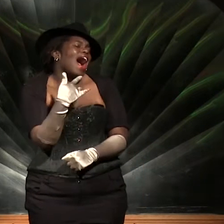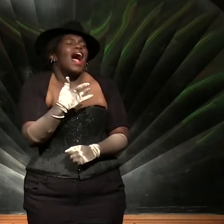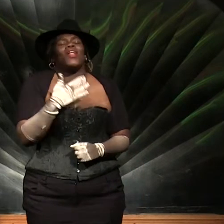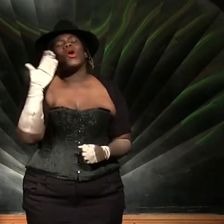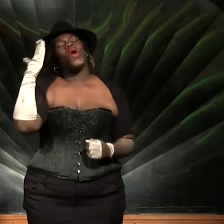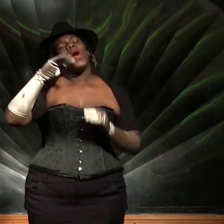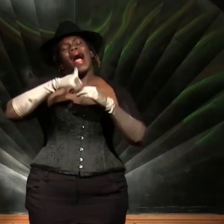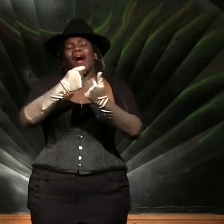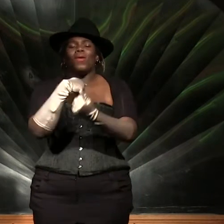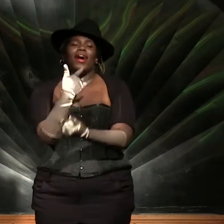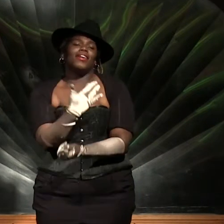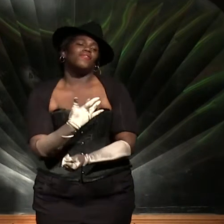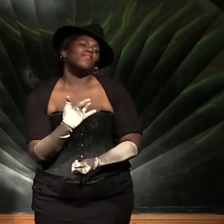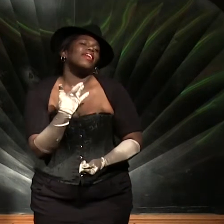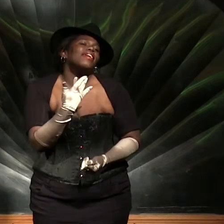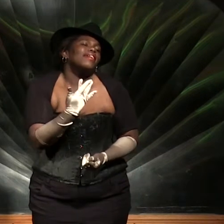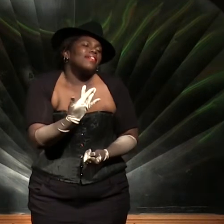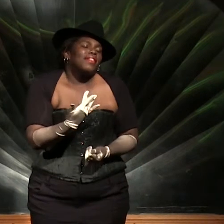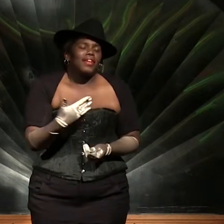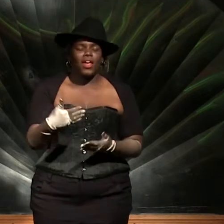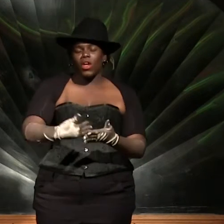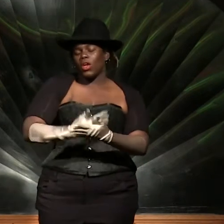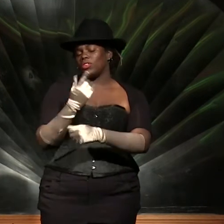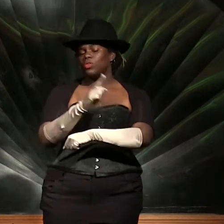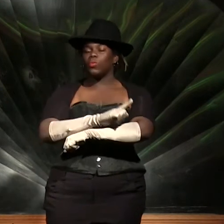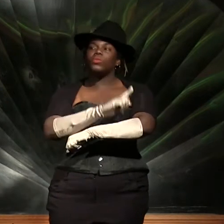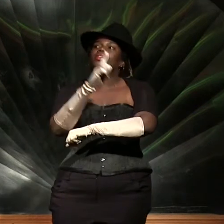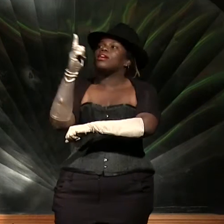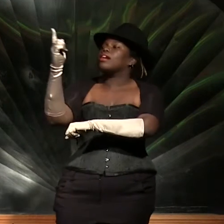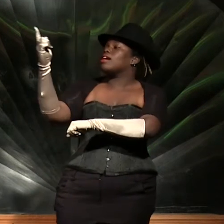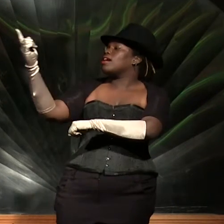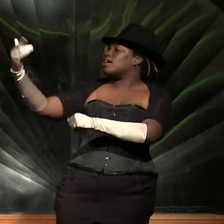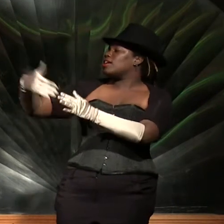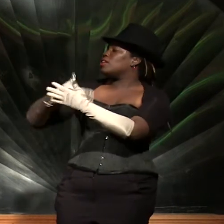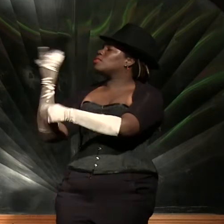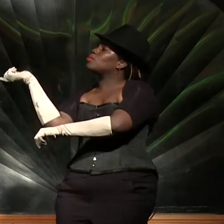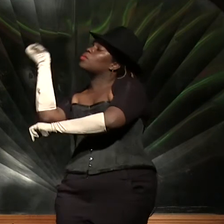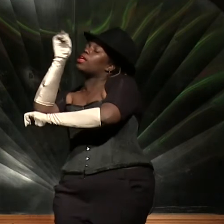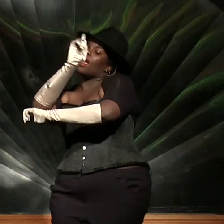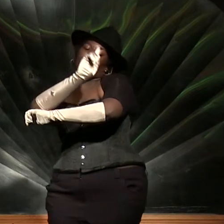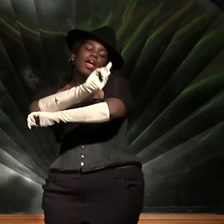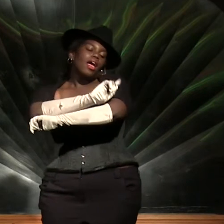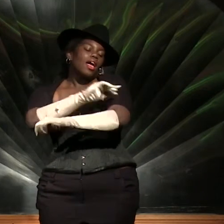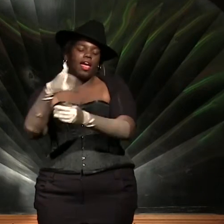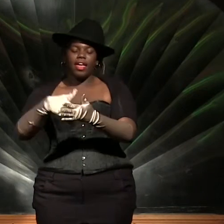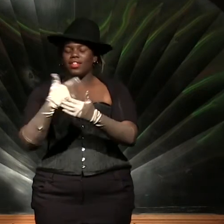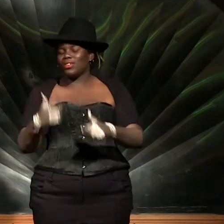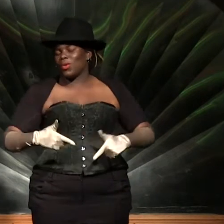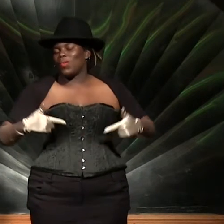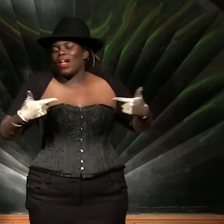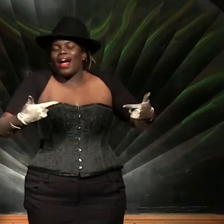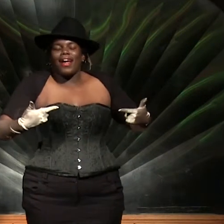I know how I feel It's a new dawn It's a new day It's a new life